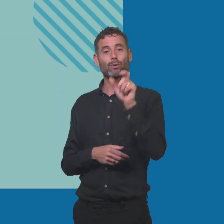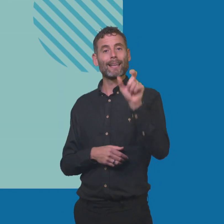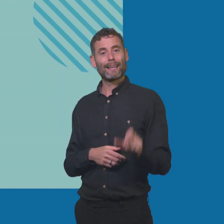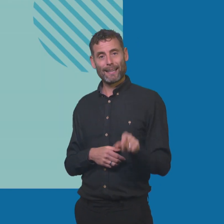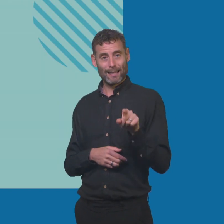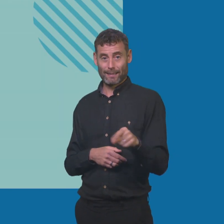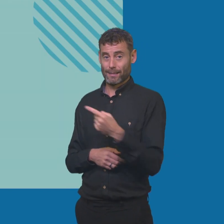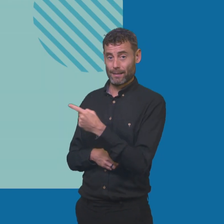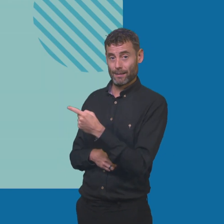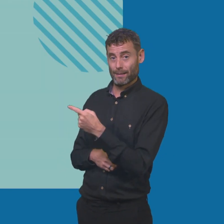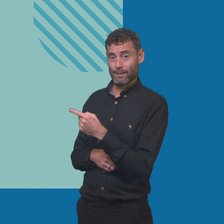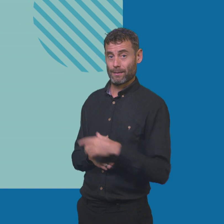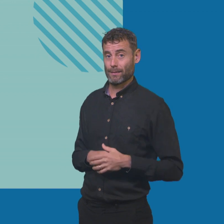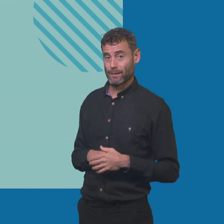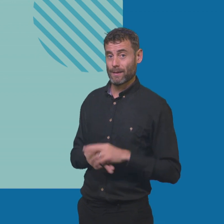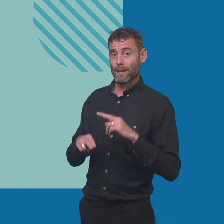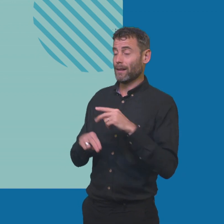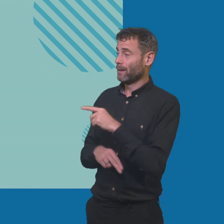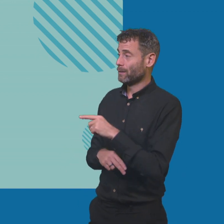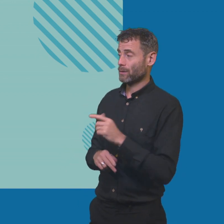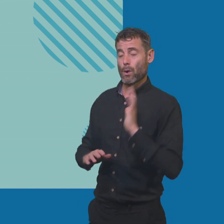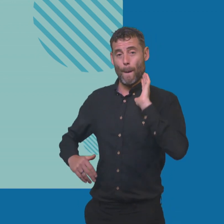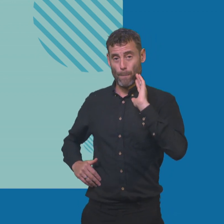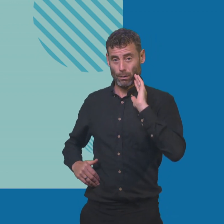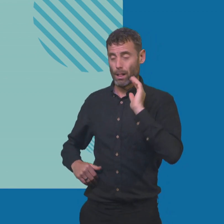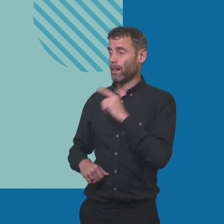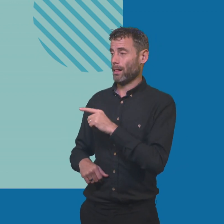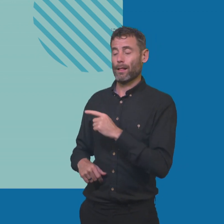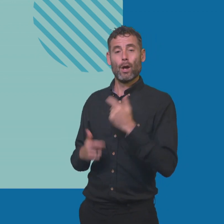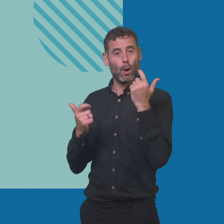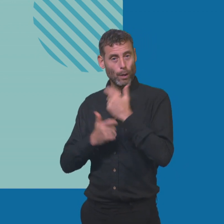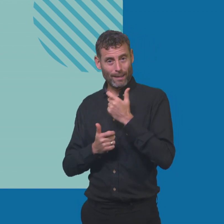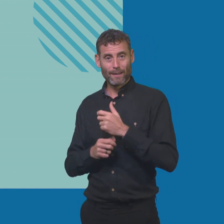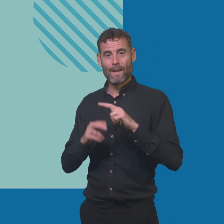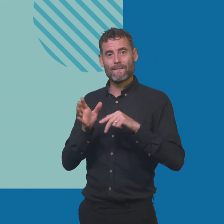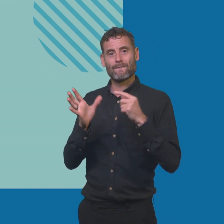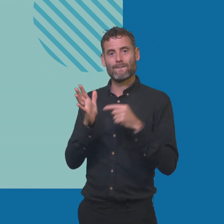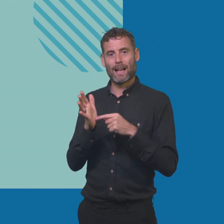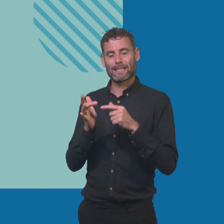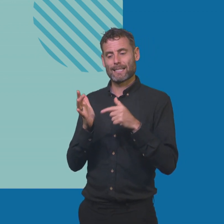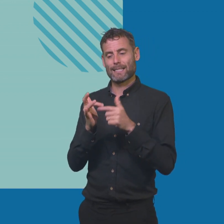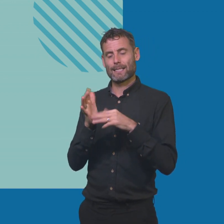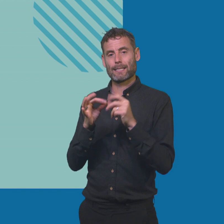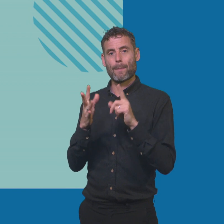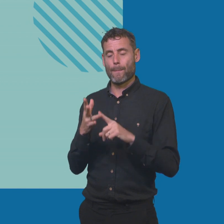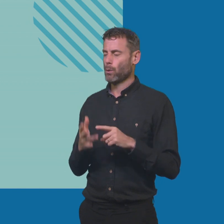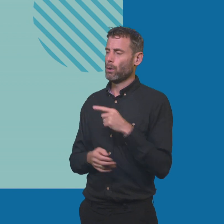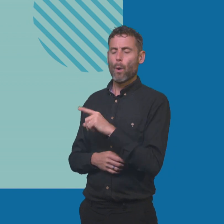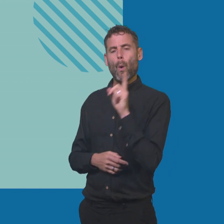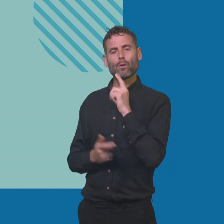content creator, model, comedian, educator, and author, Fats Timbo. She pulls no punches in her comedy, finding fun in